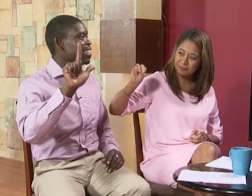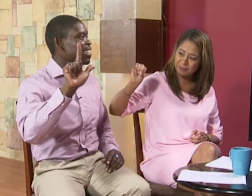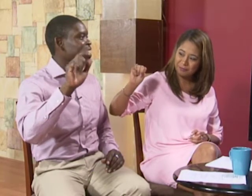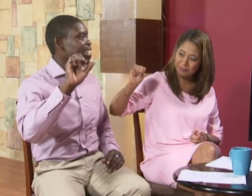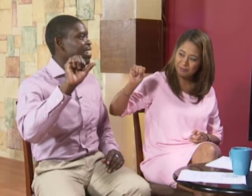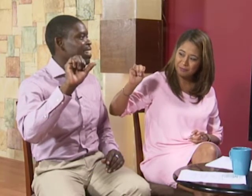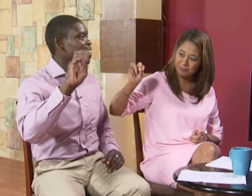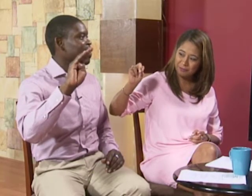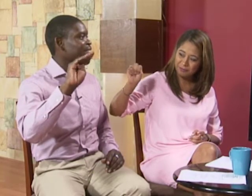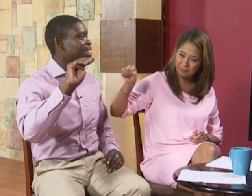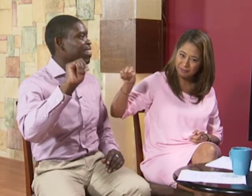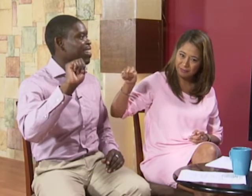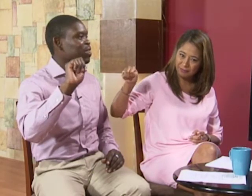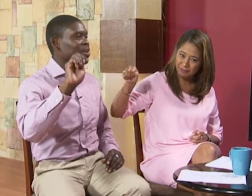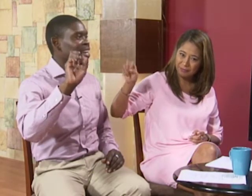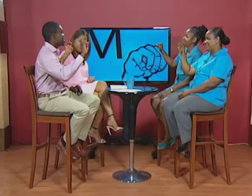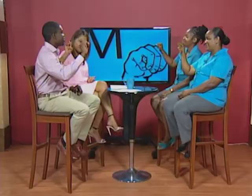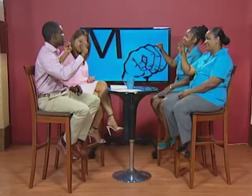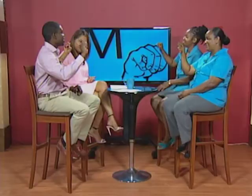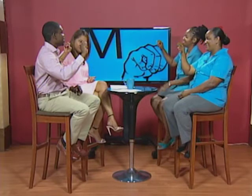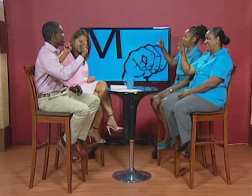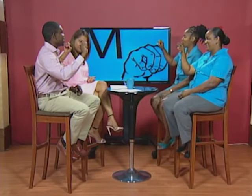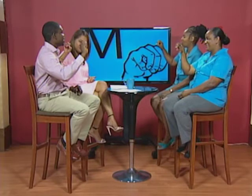n yeah oh